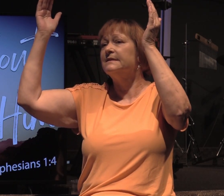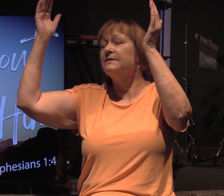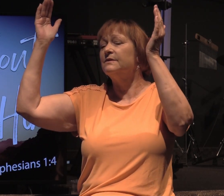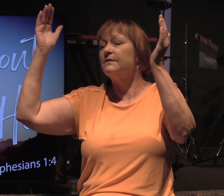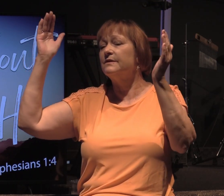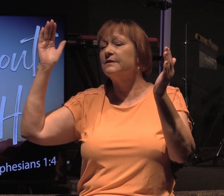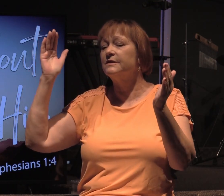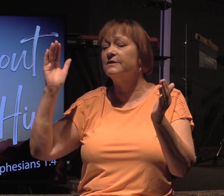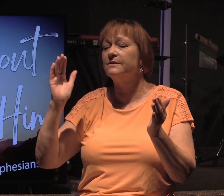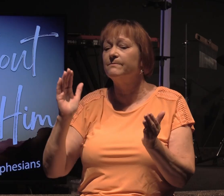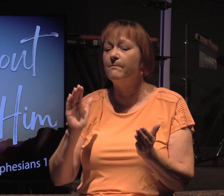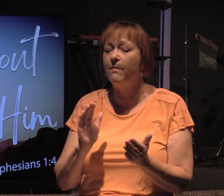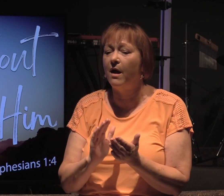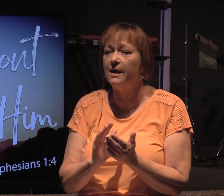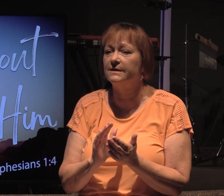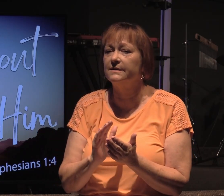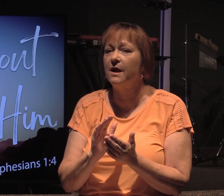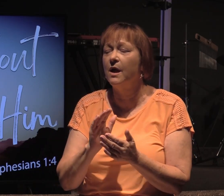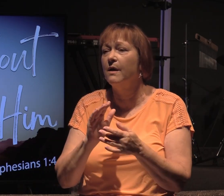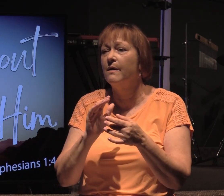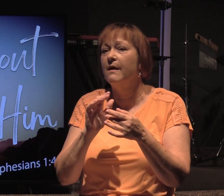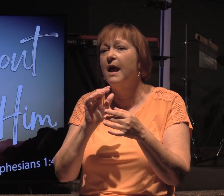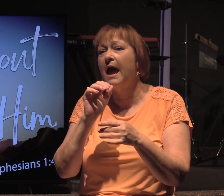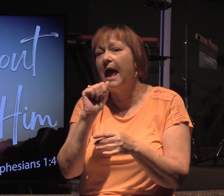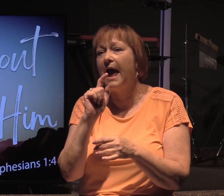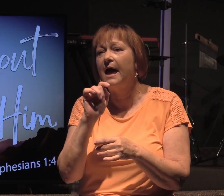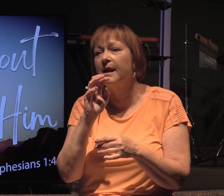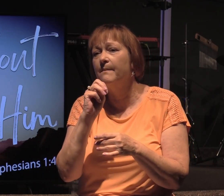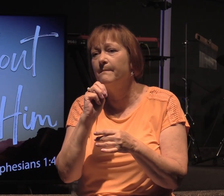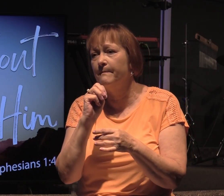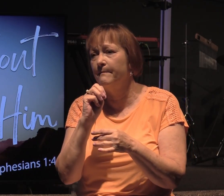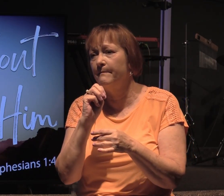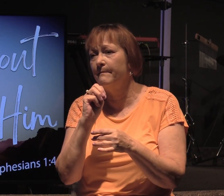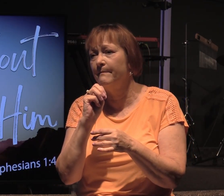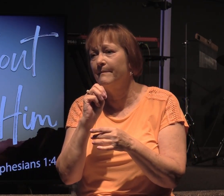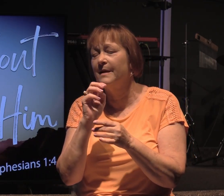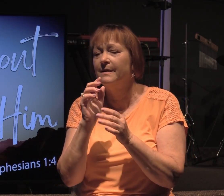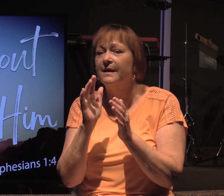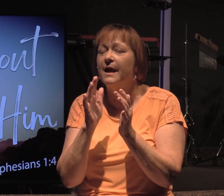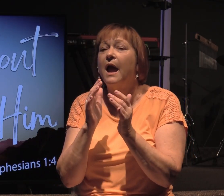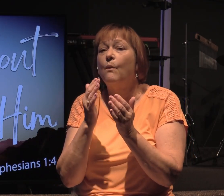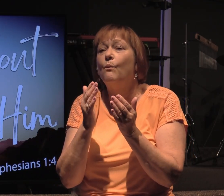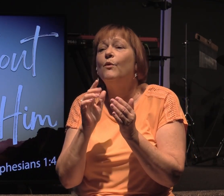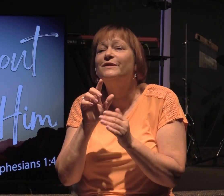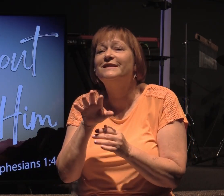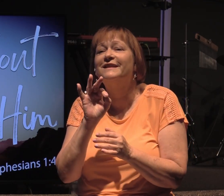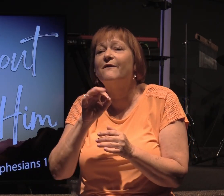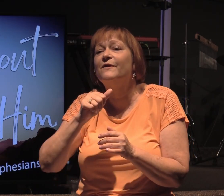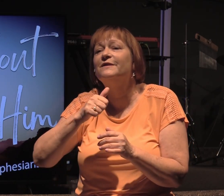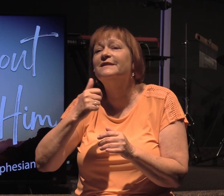smallest molecule of the atoms and we're probably going to discover something else.